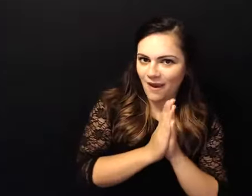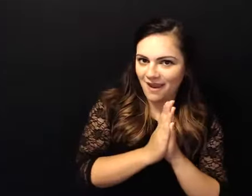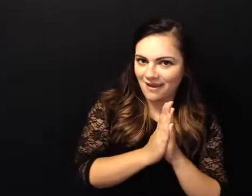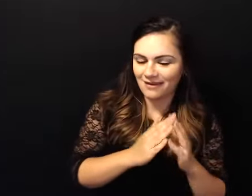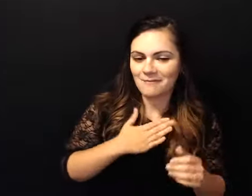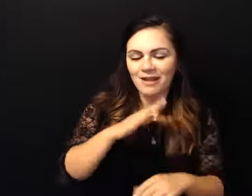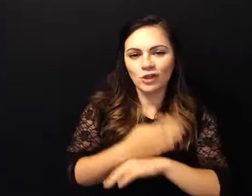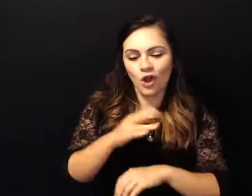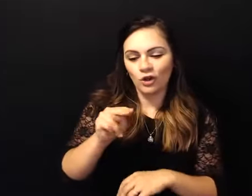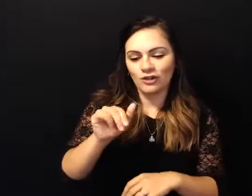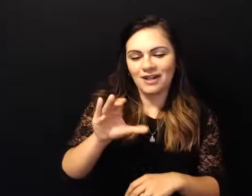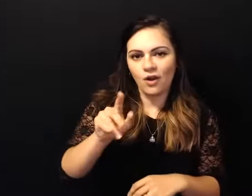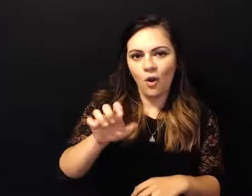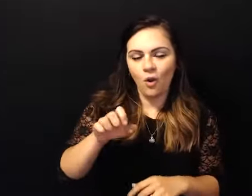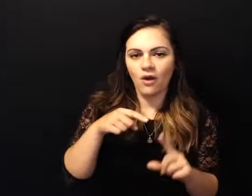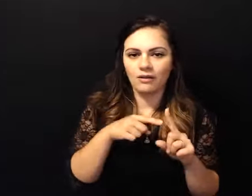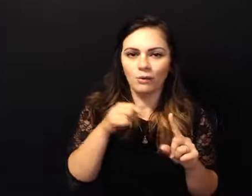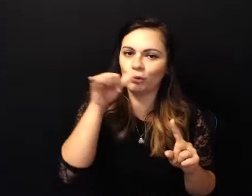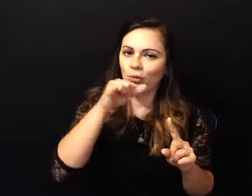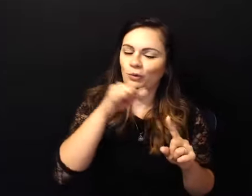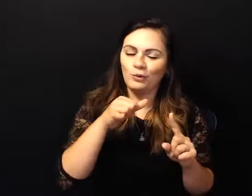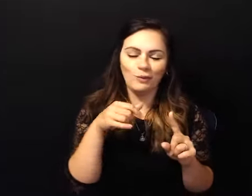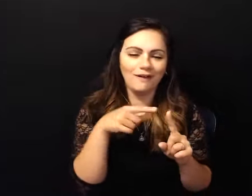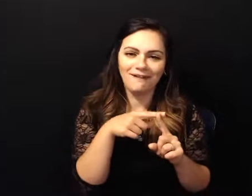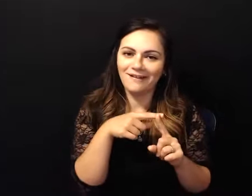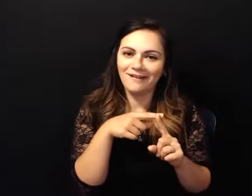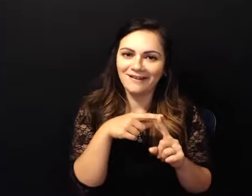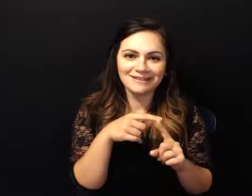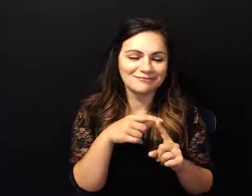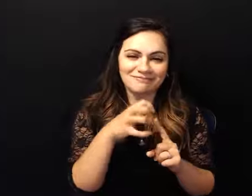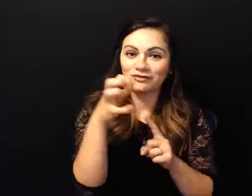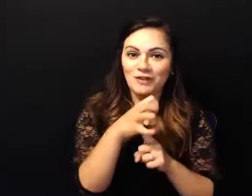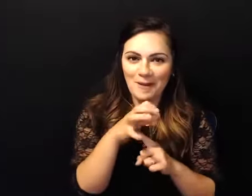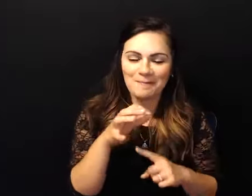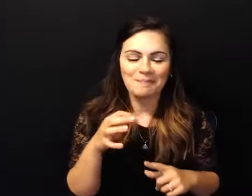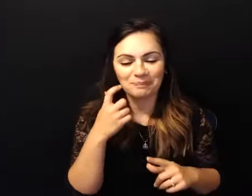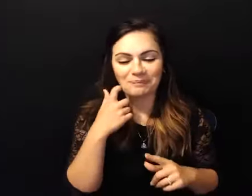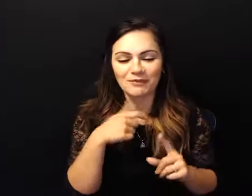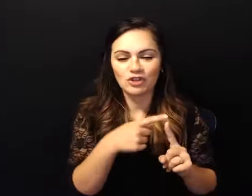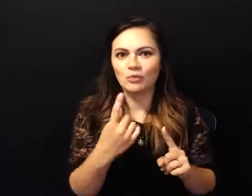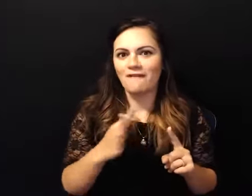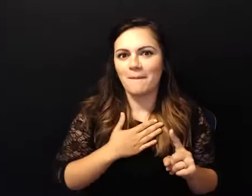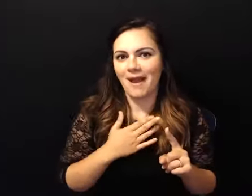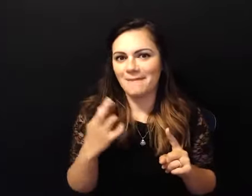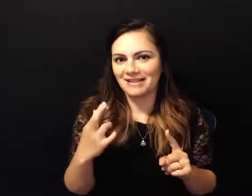you know and she's one of my best friends and she texted me this morning and she said uh let's go kayaking